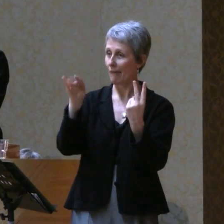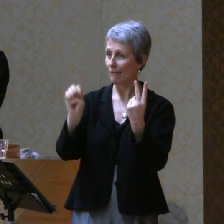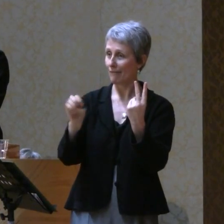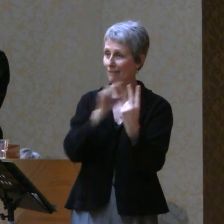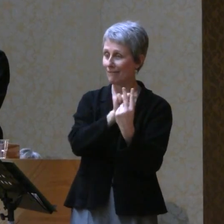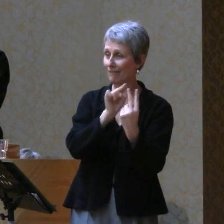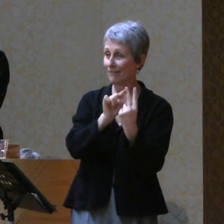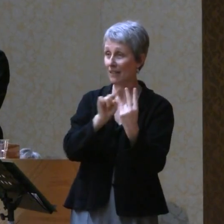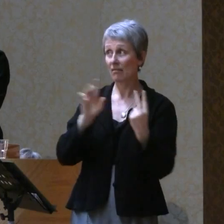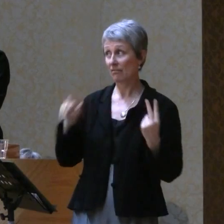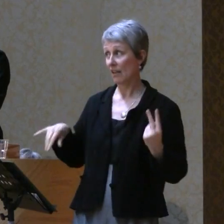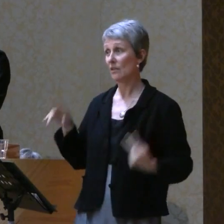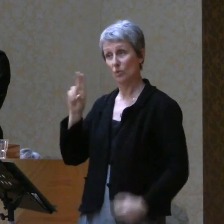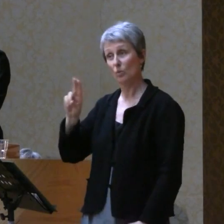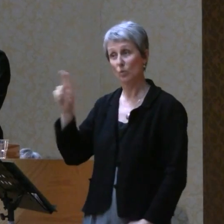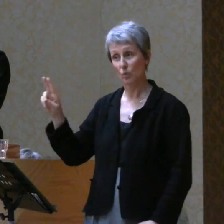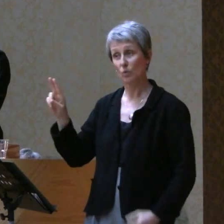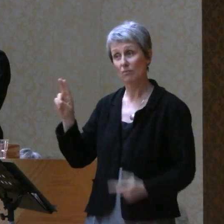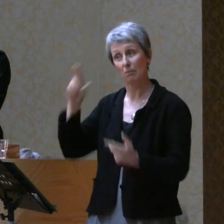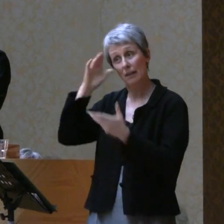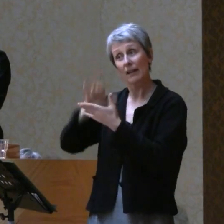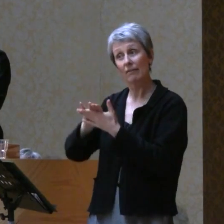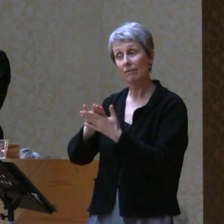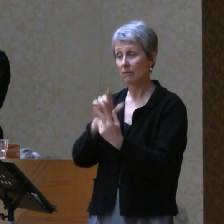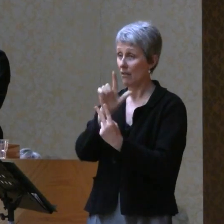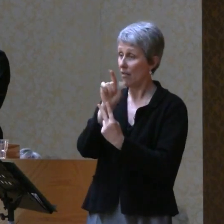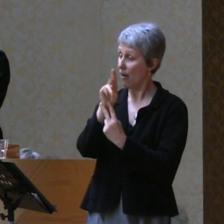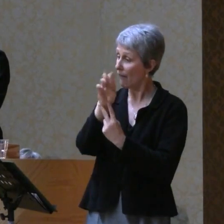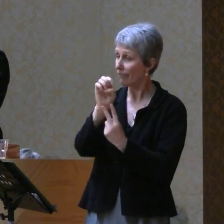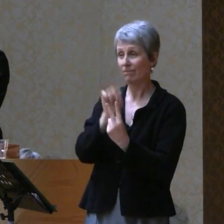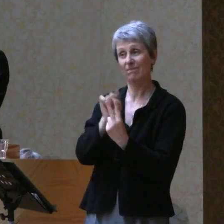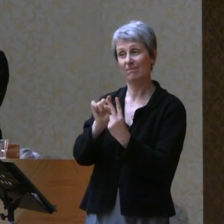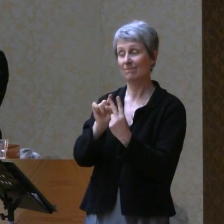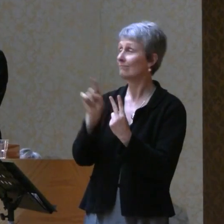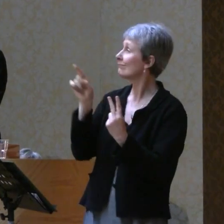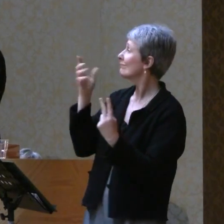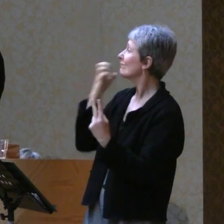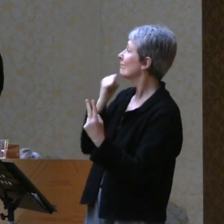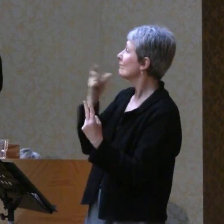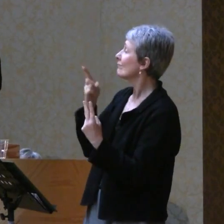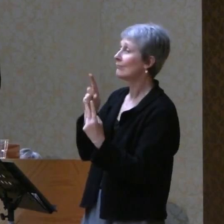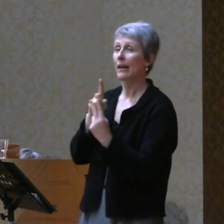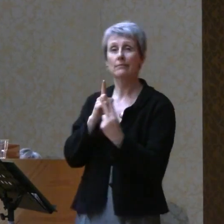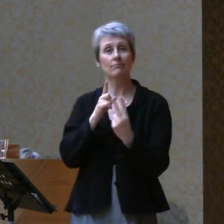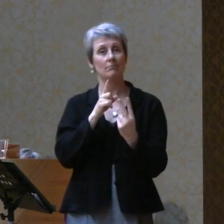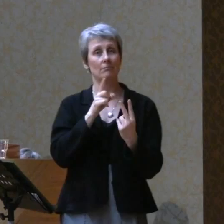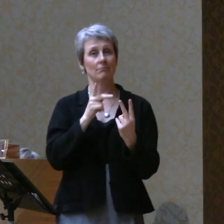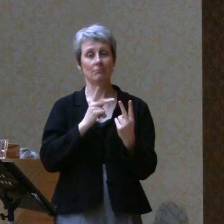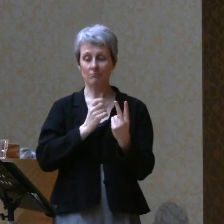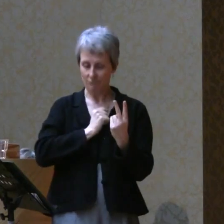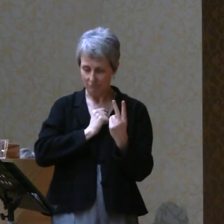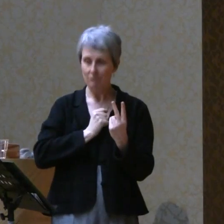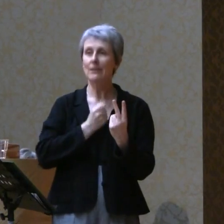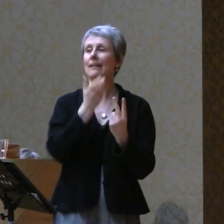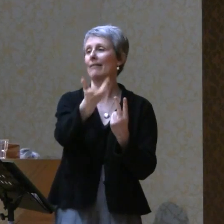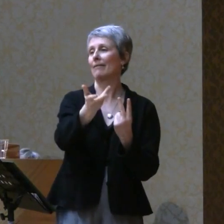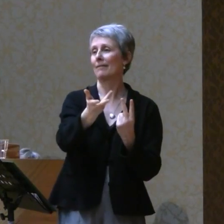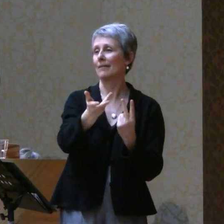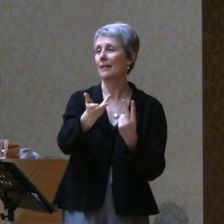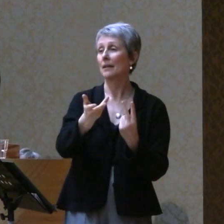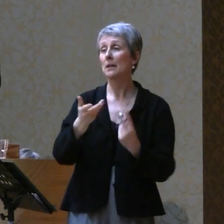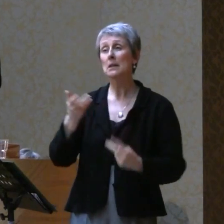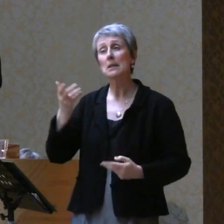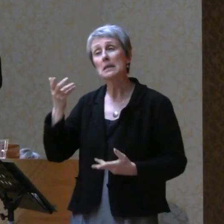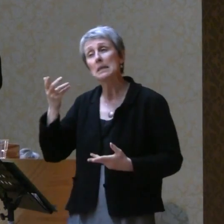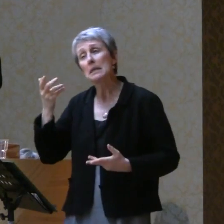right there is what Unitarian Universalists do. We may not profess to believe those